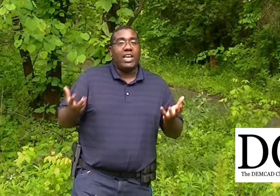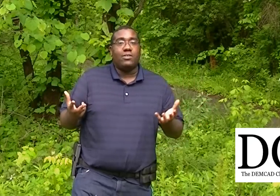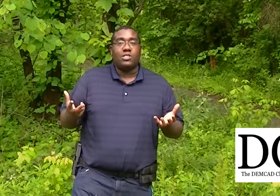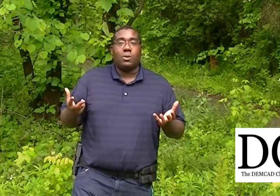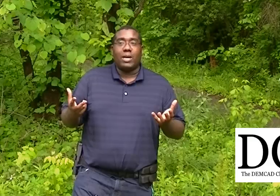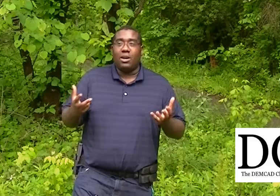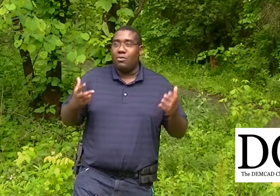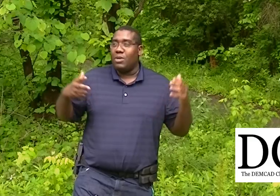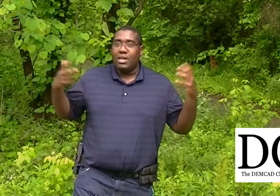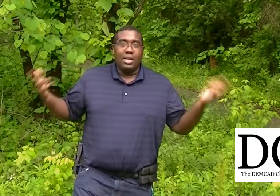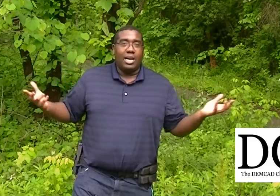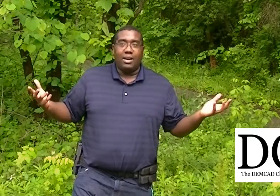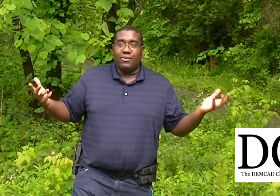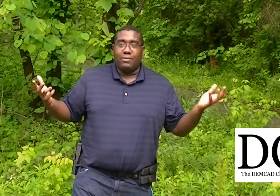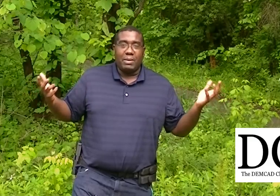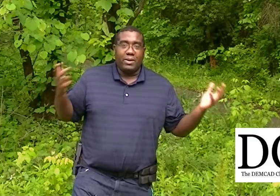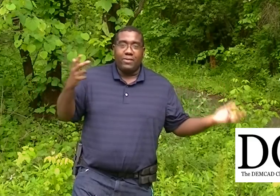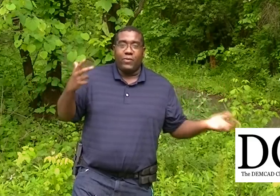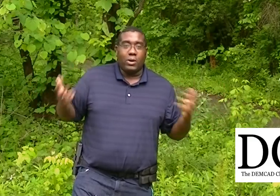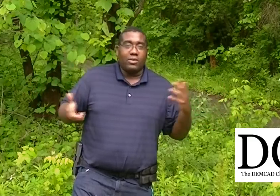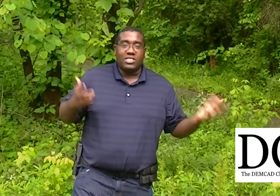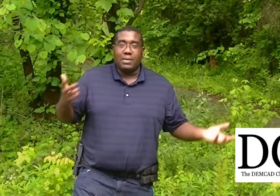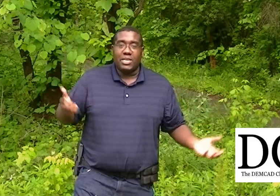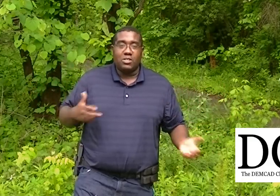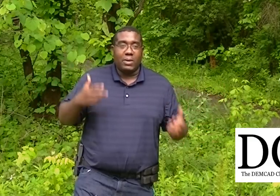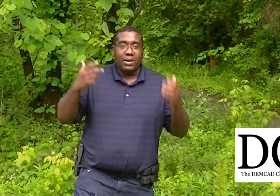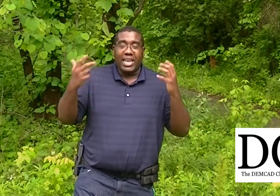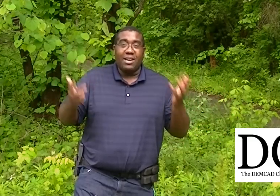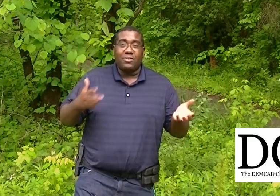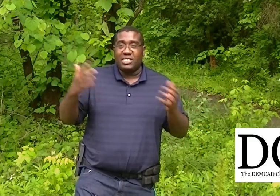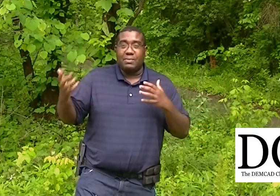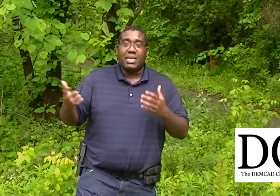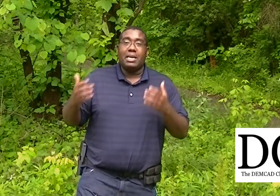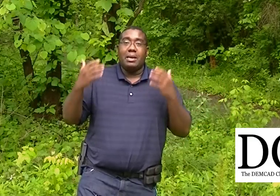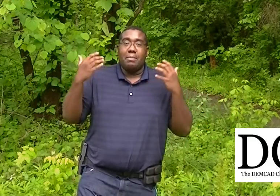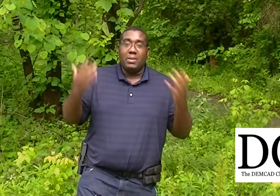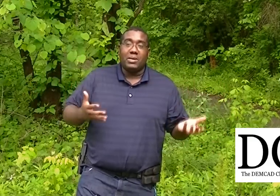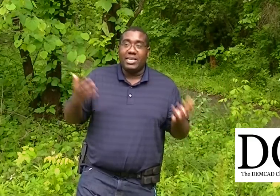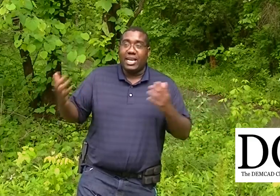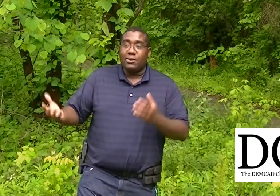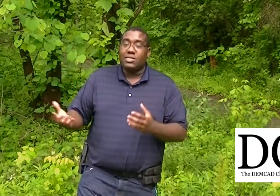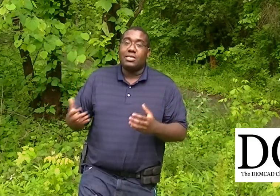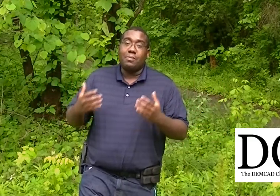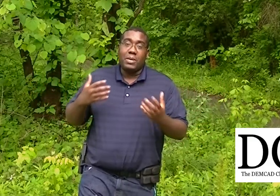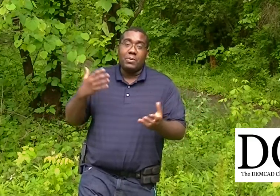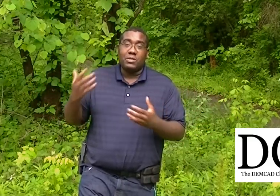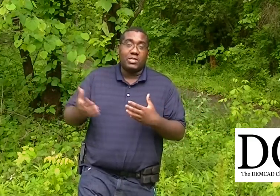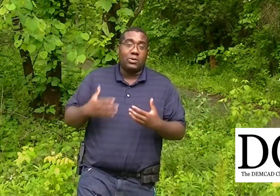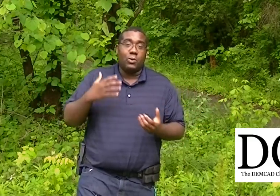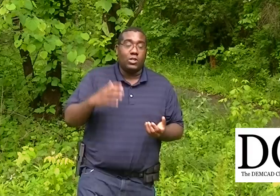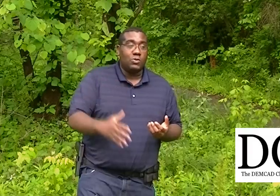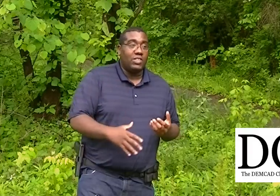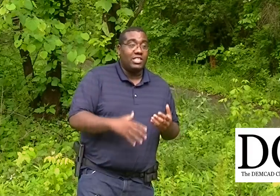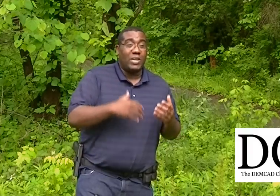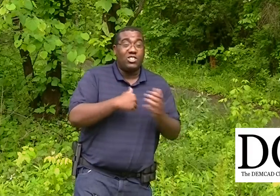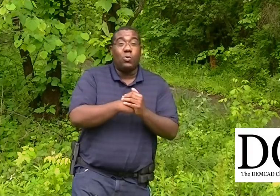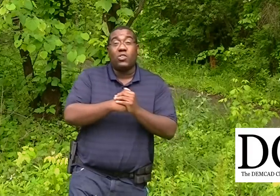of valued somewhere around maybe 470 to about 870 million dollars. Some people, especially on Wall Street, think it's actually worth